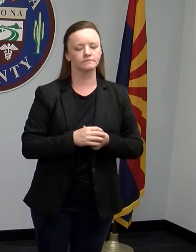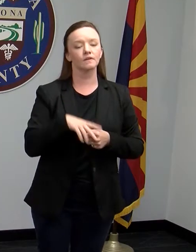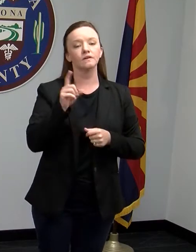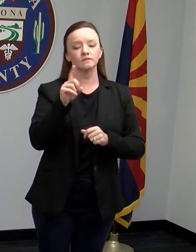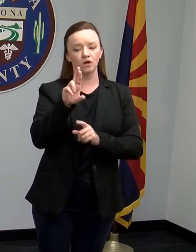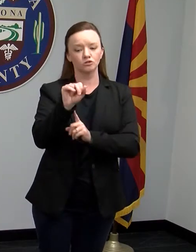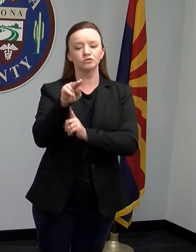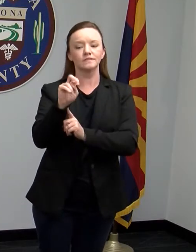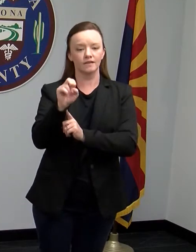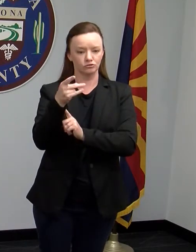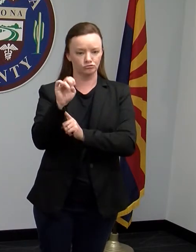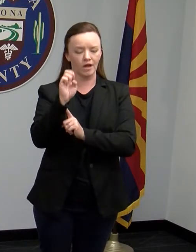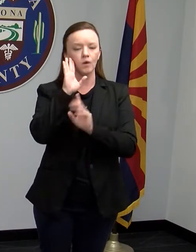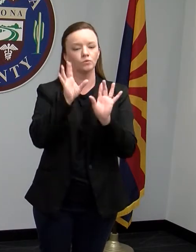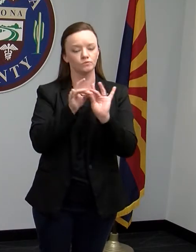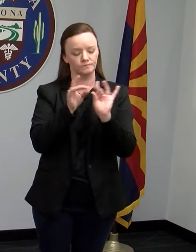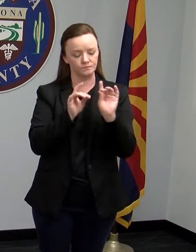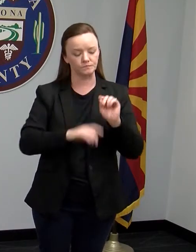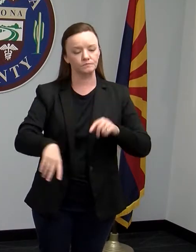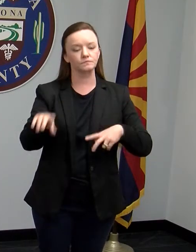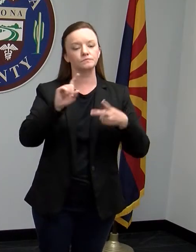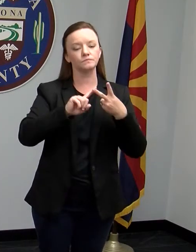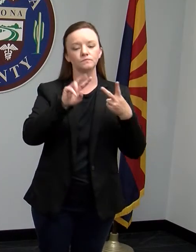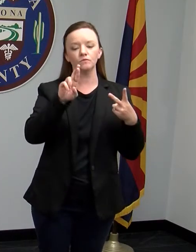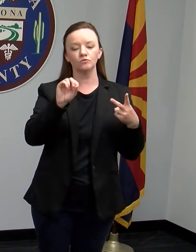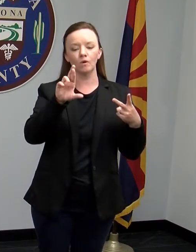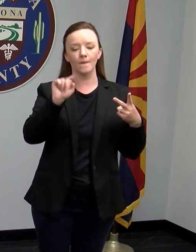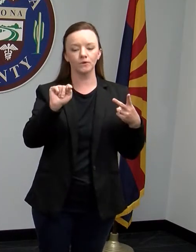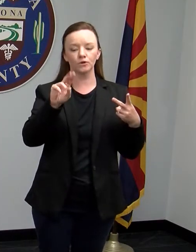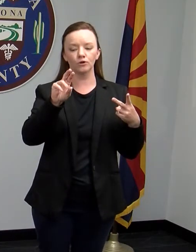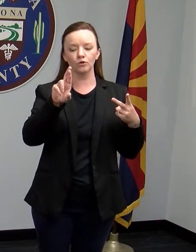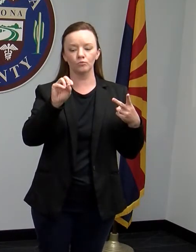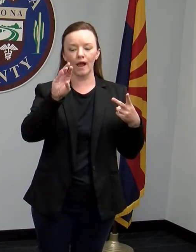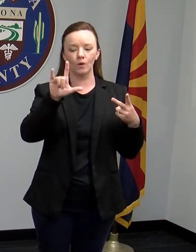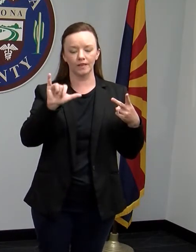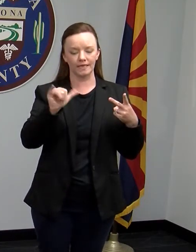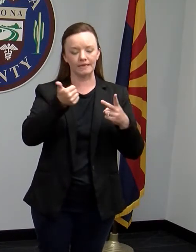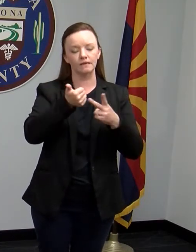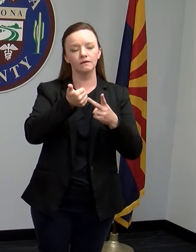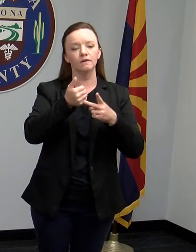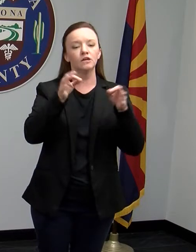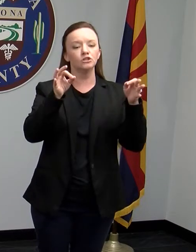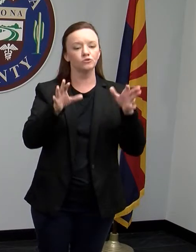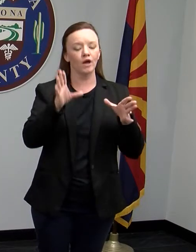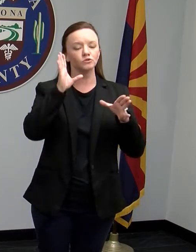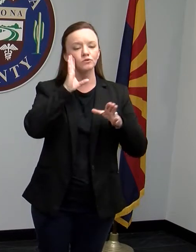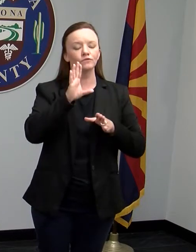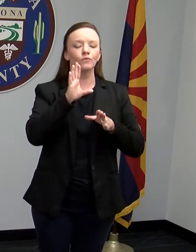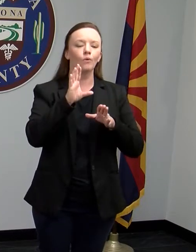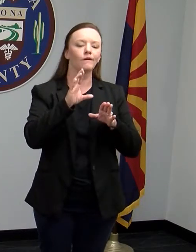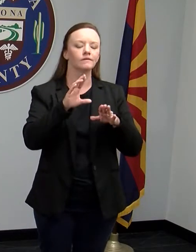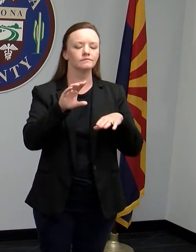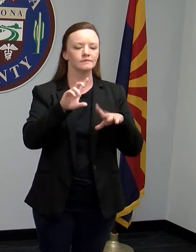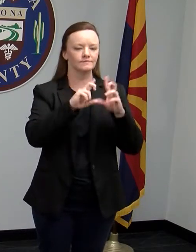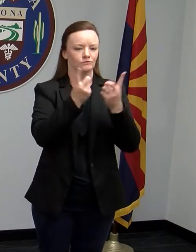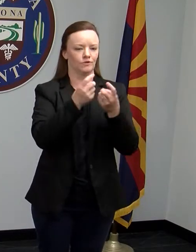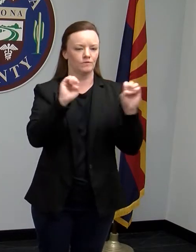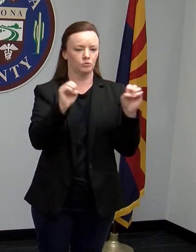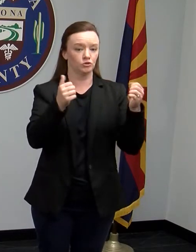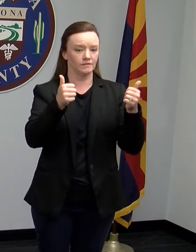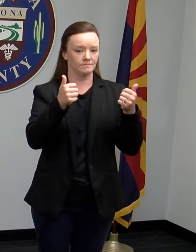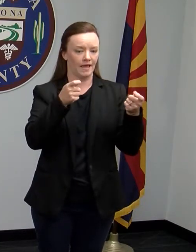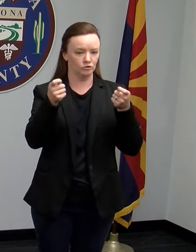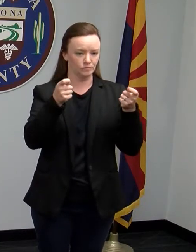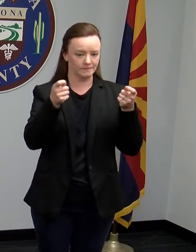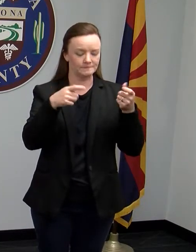Dr. Sonnenschein will join us. We also have, uh, Robert Rowley, who's the director of our emergency management, uh, department. He is here today in case there are any